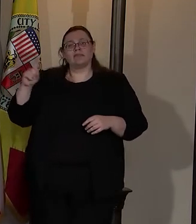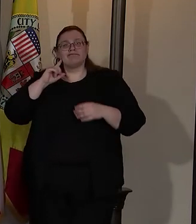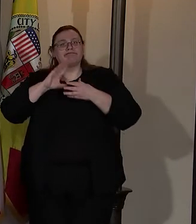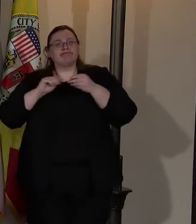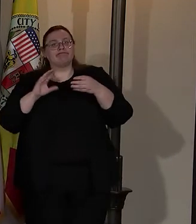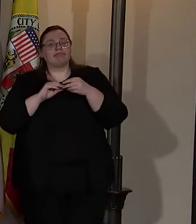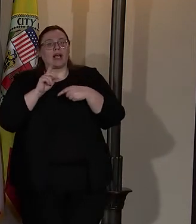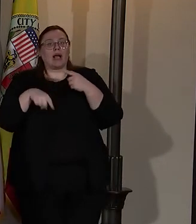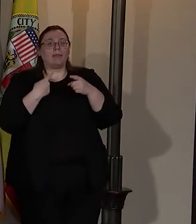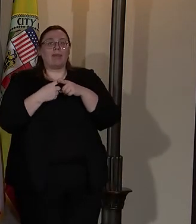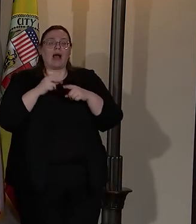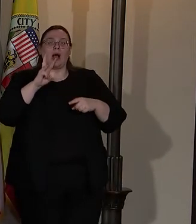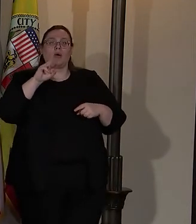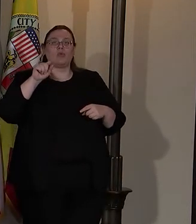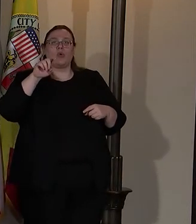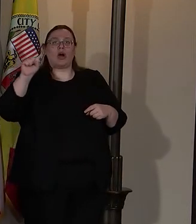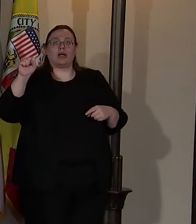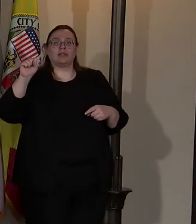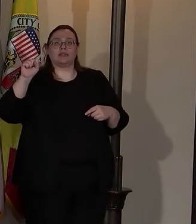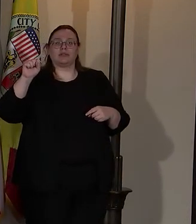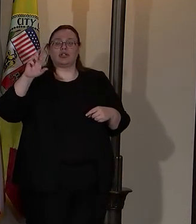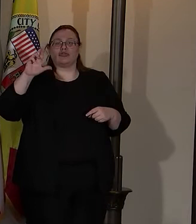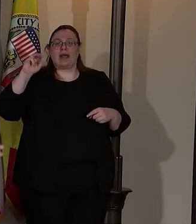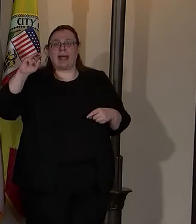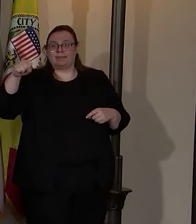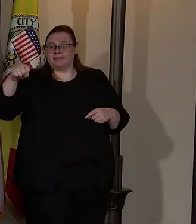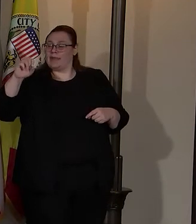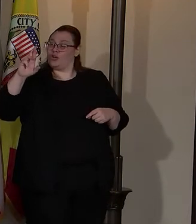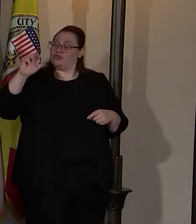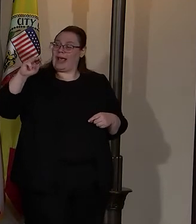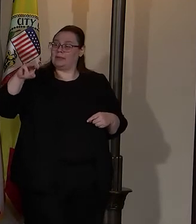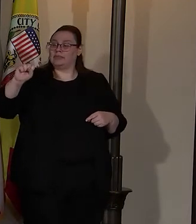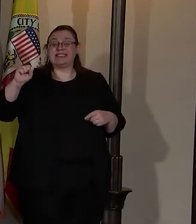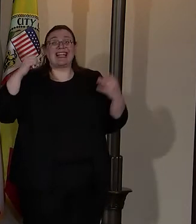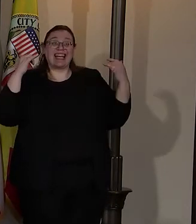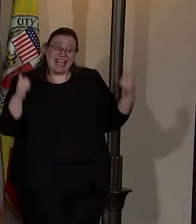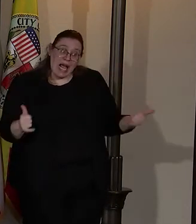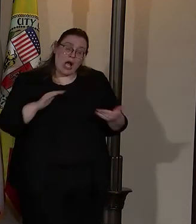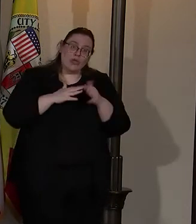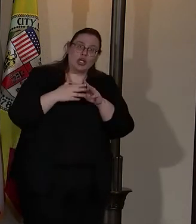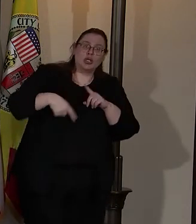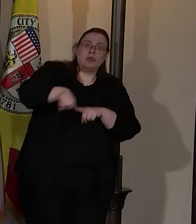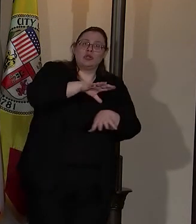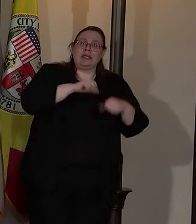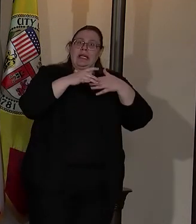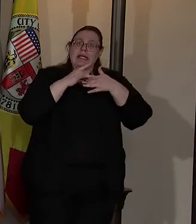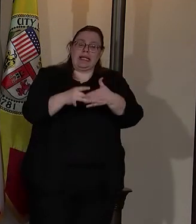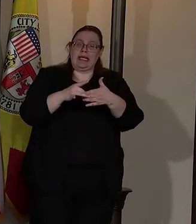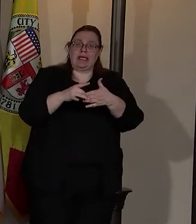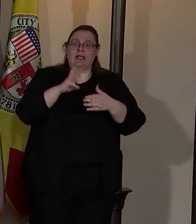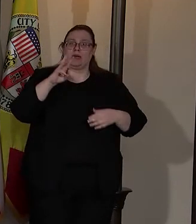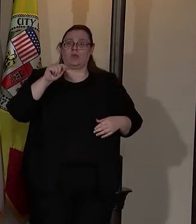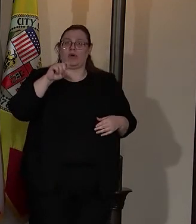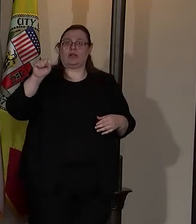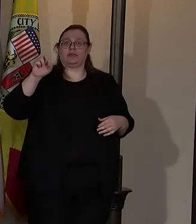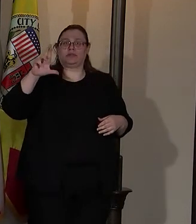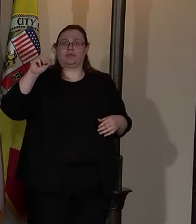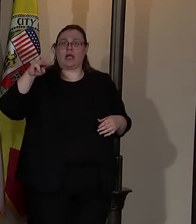about the Watts Rams, that now the community is leading the Watts Rams.